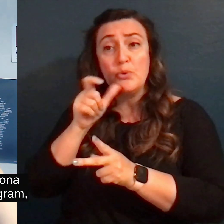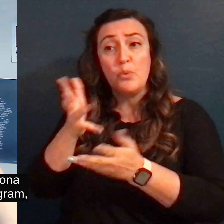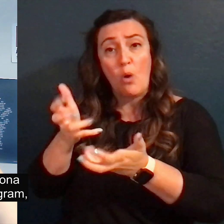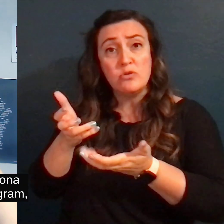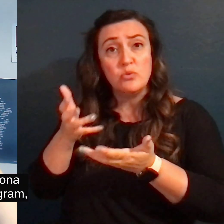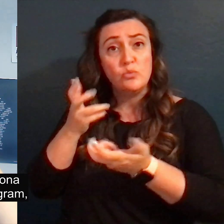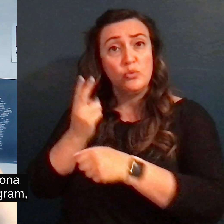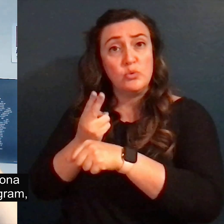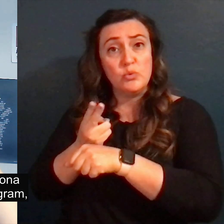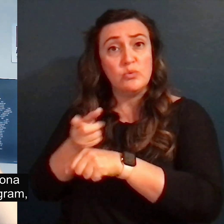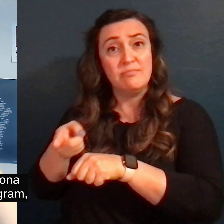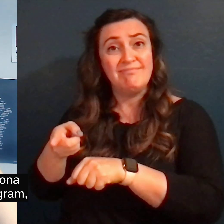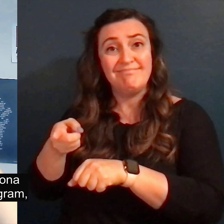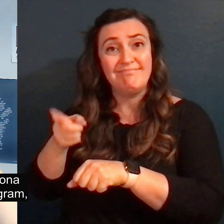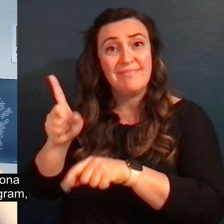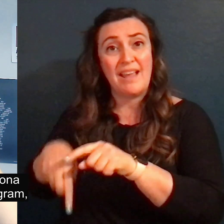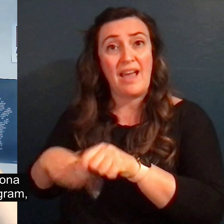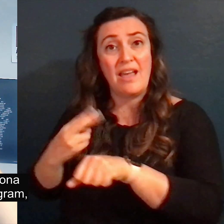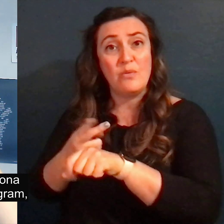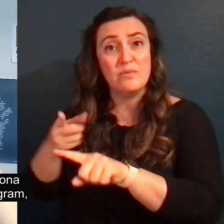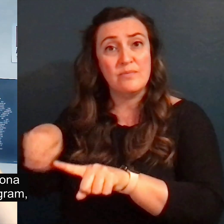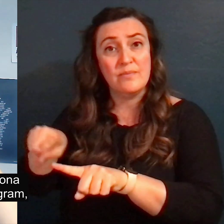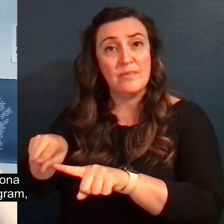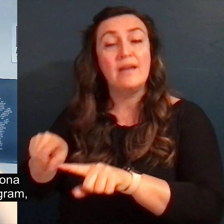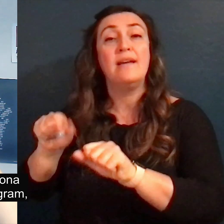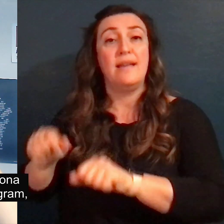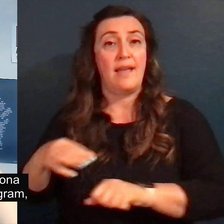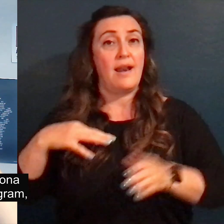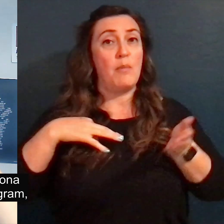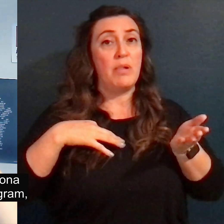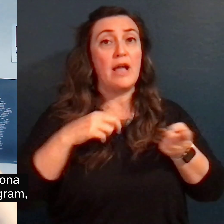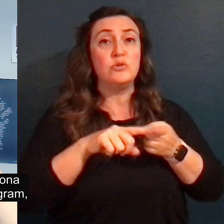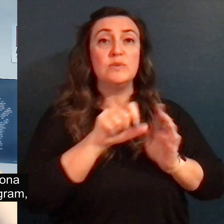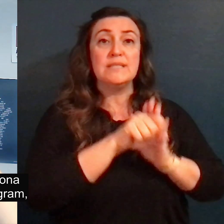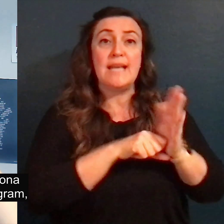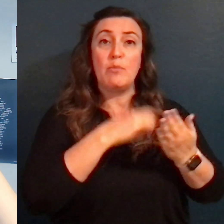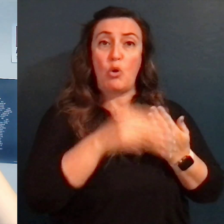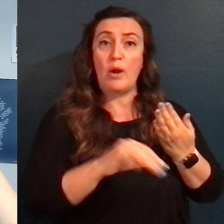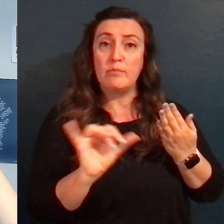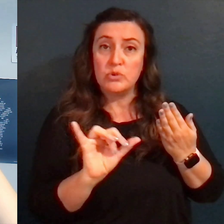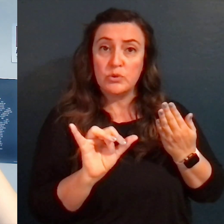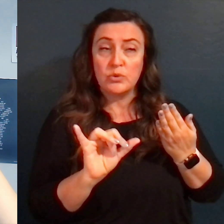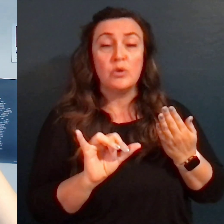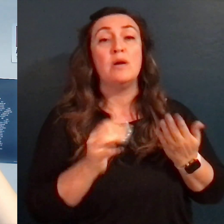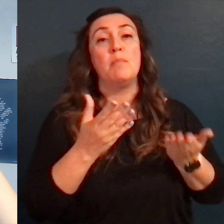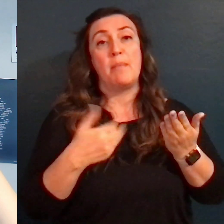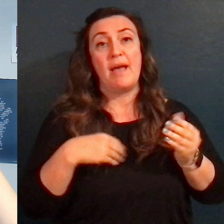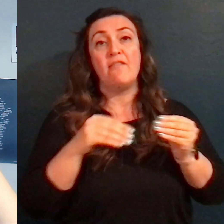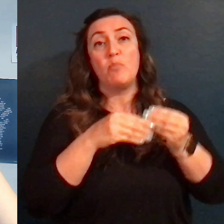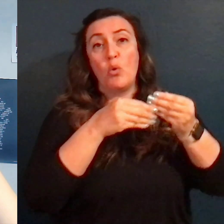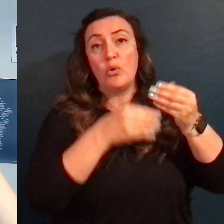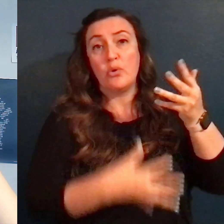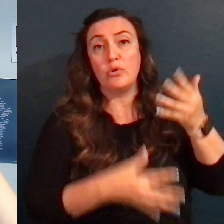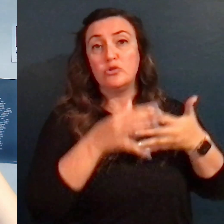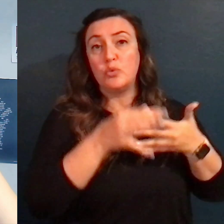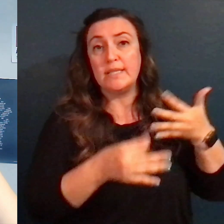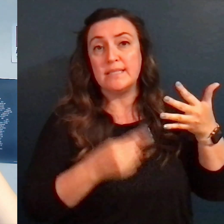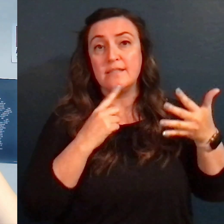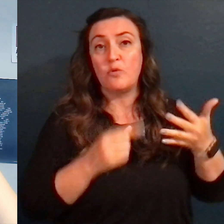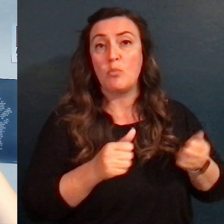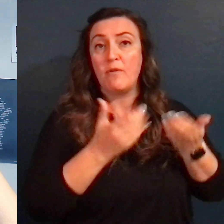Roy can apply to the Arizona VR program, the state program, where he may have more vendor choices.